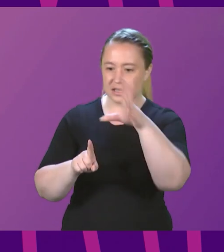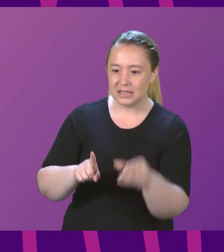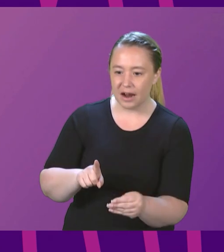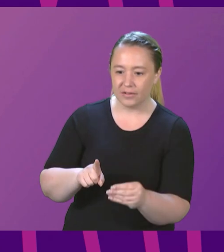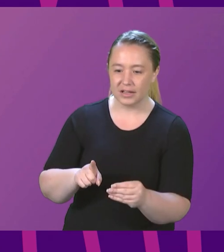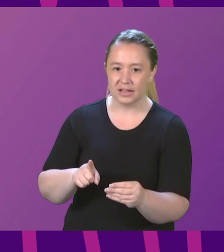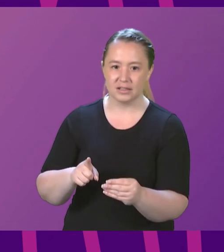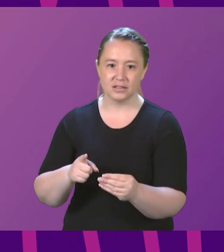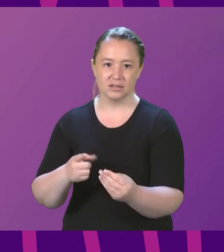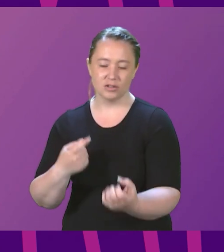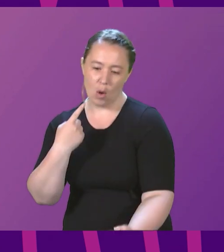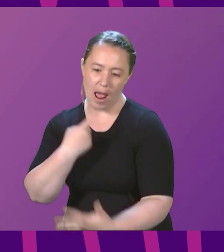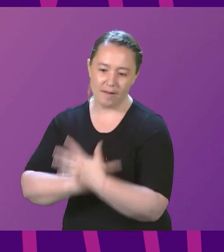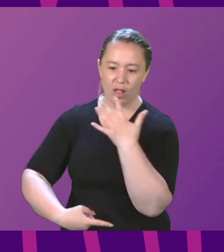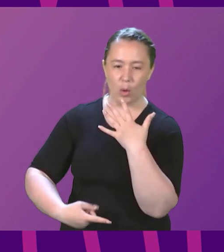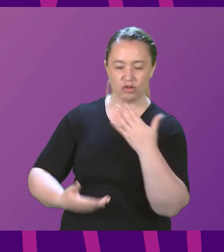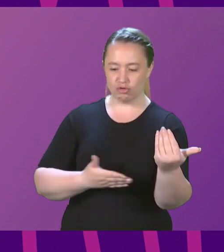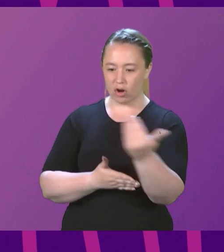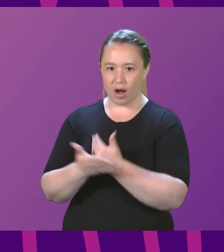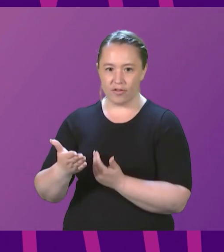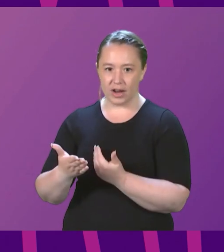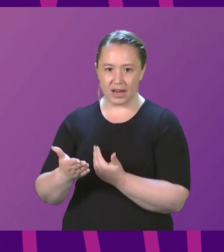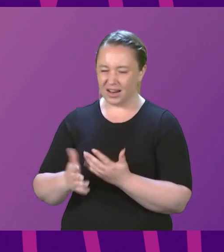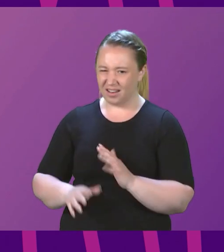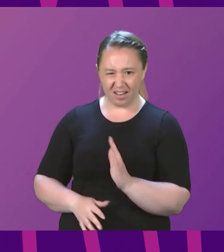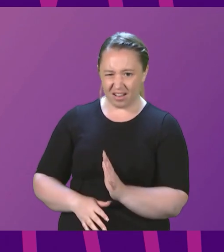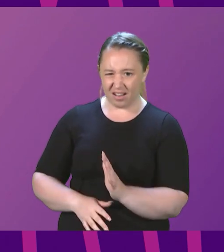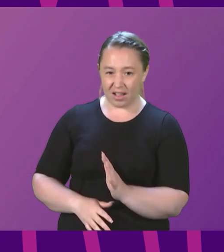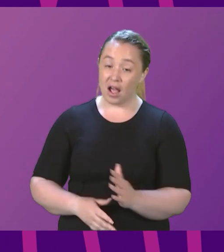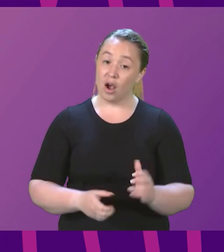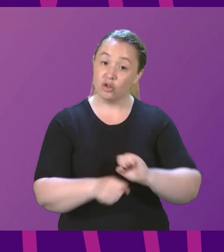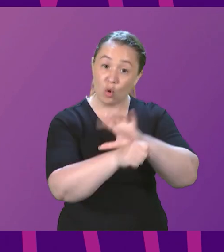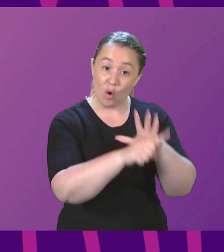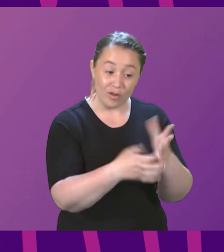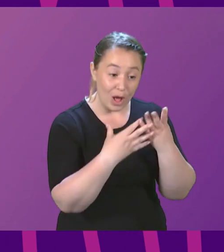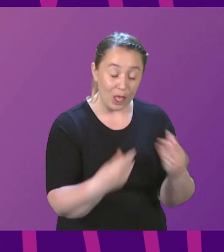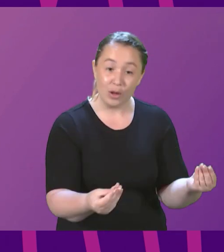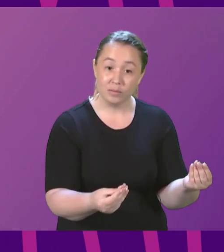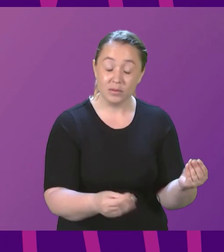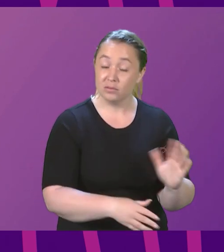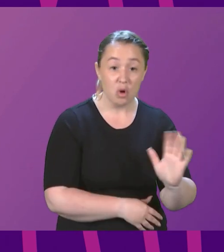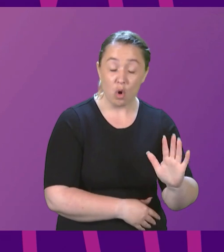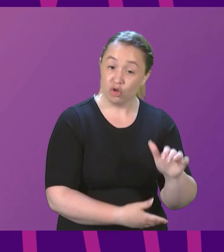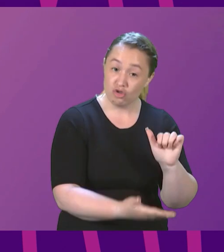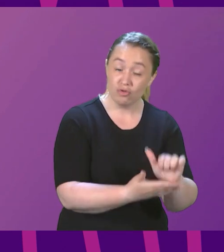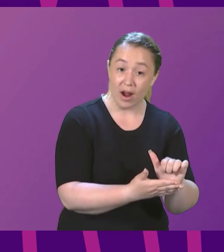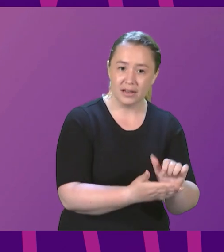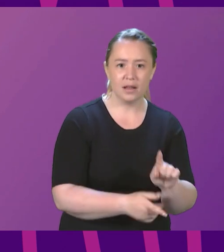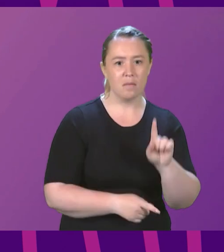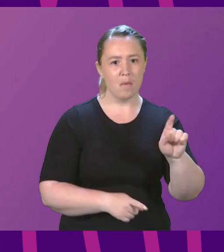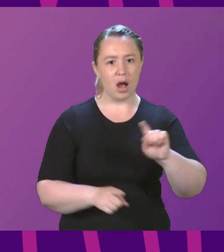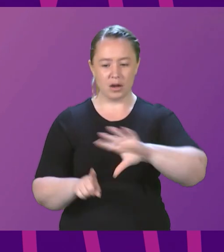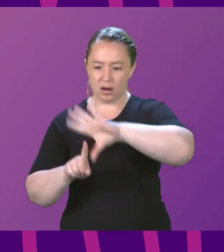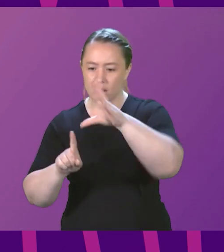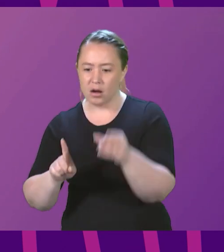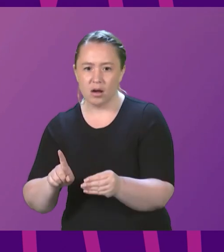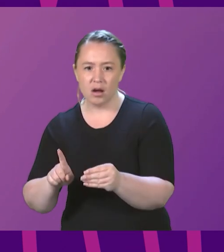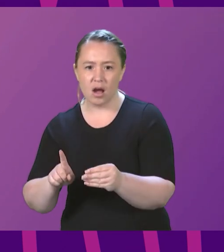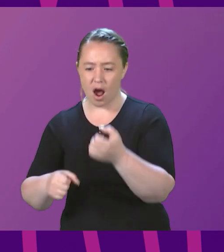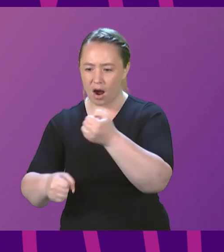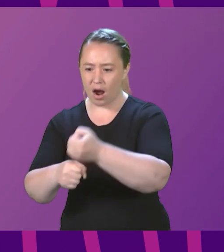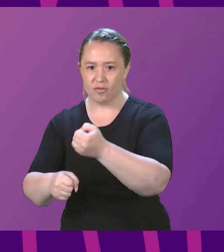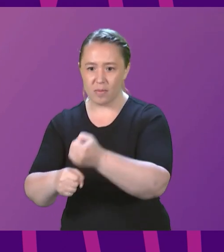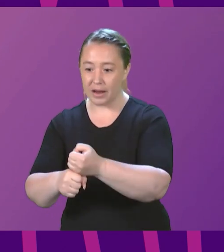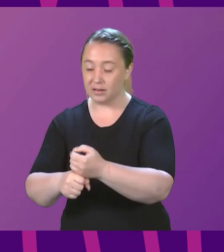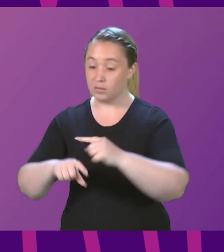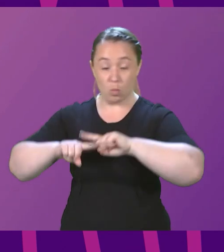Anna Sarwar is right. Covid hasn't gone away. But I tell you what has happened. A Westminster Tory government that we didn't vote for has